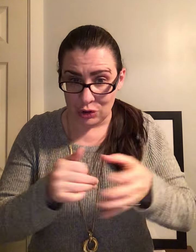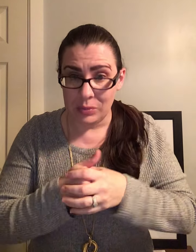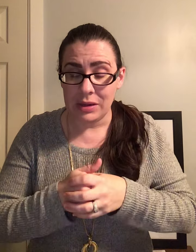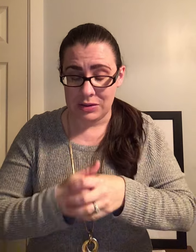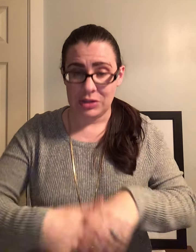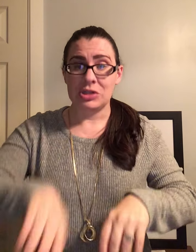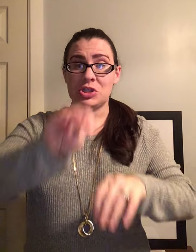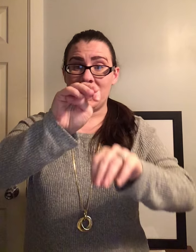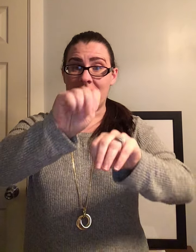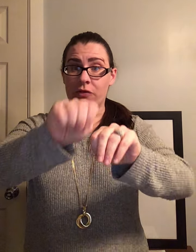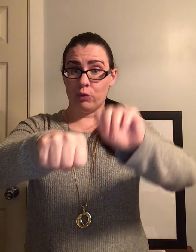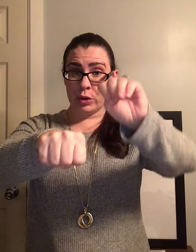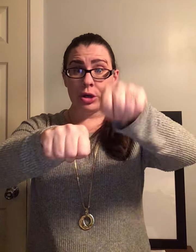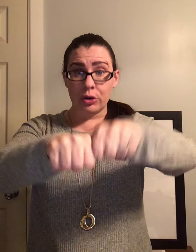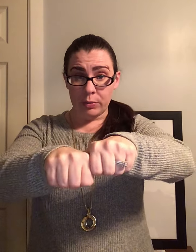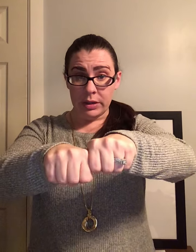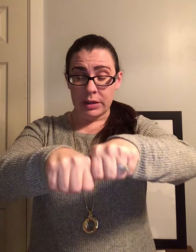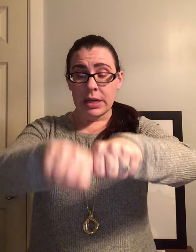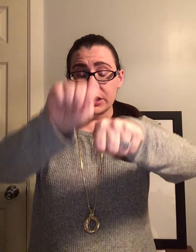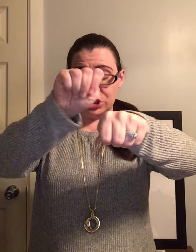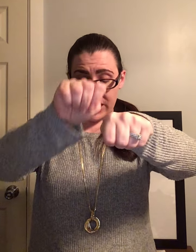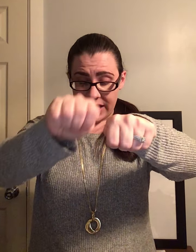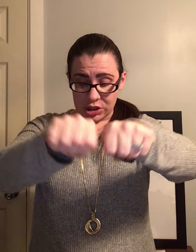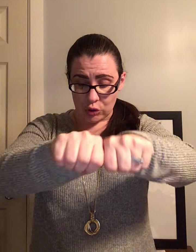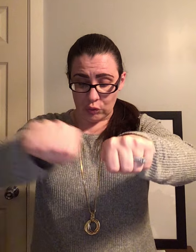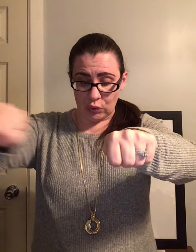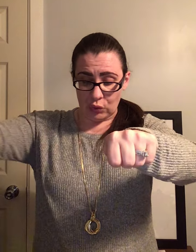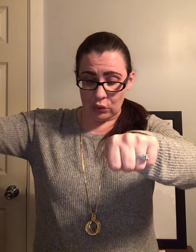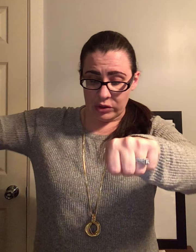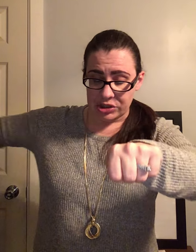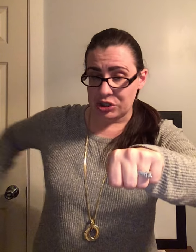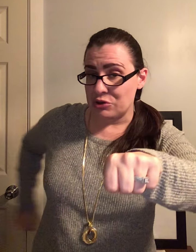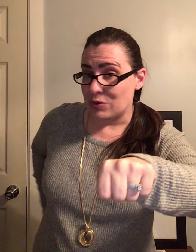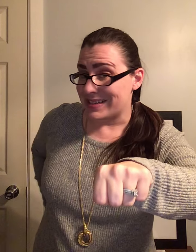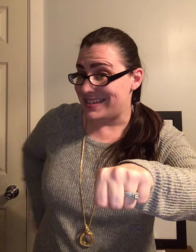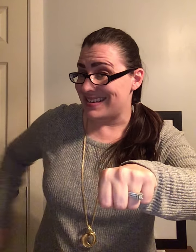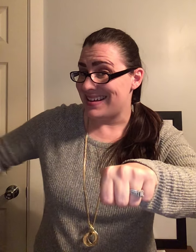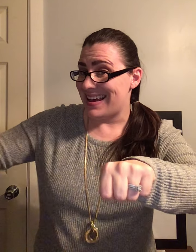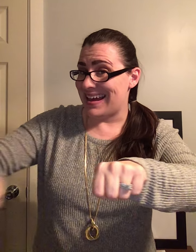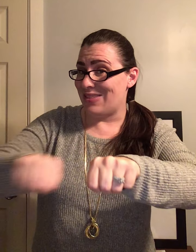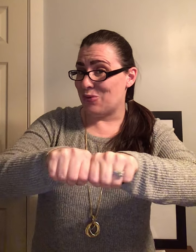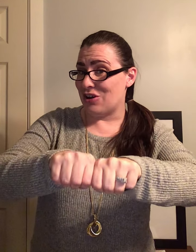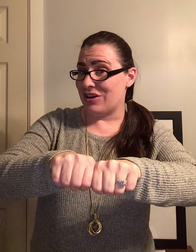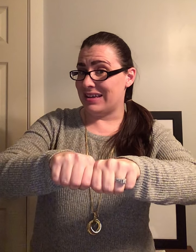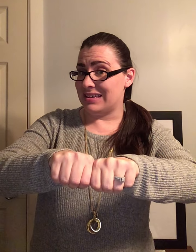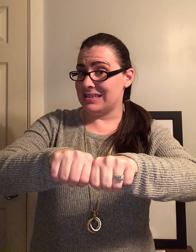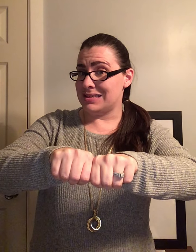So we have room change r to d and the word is